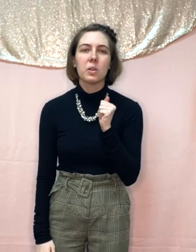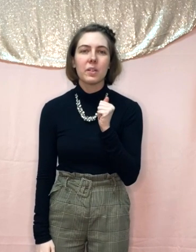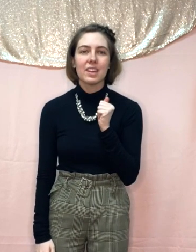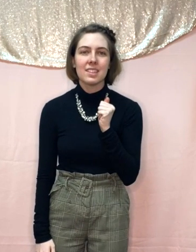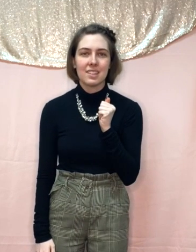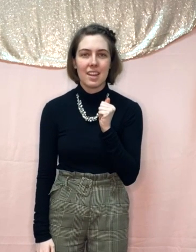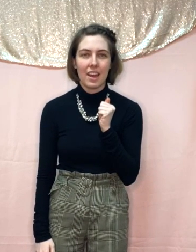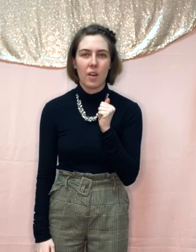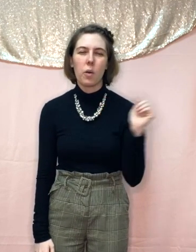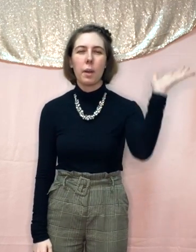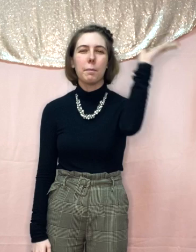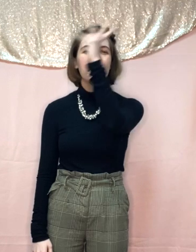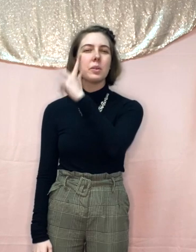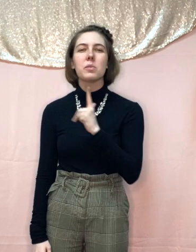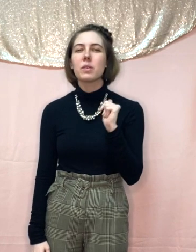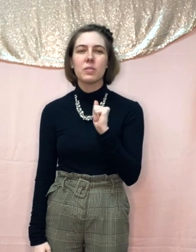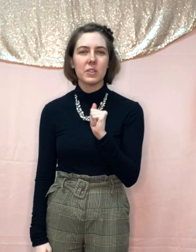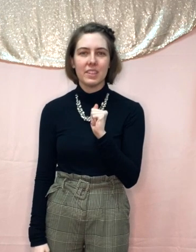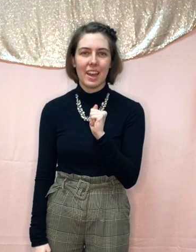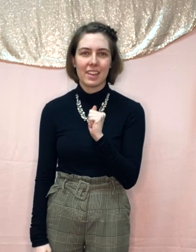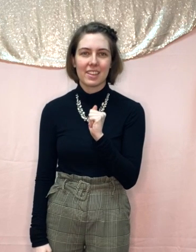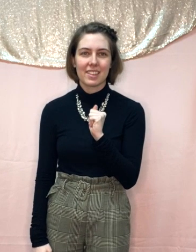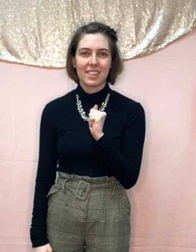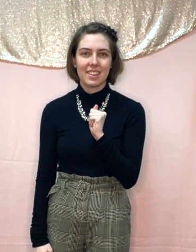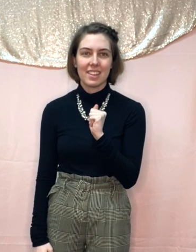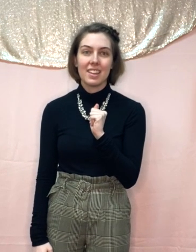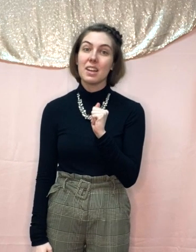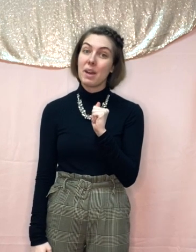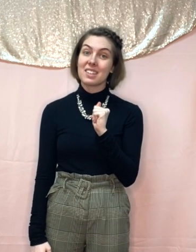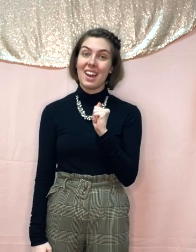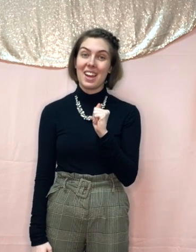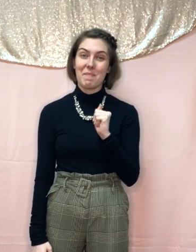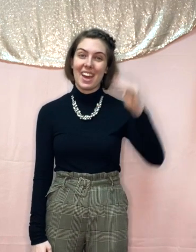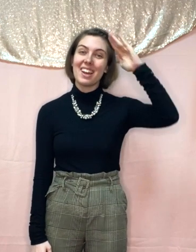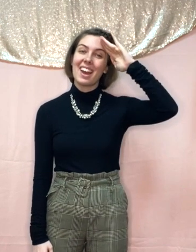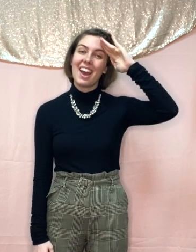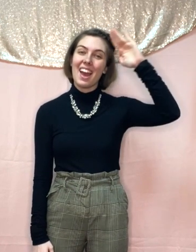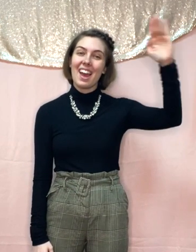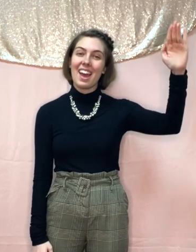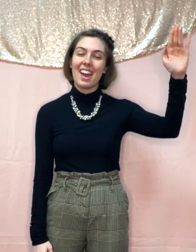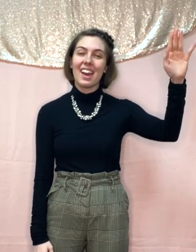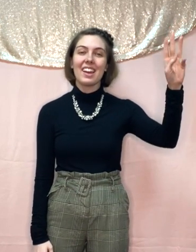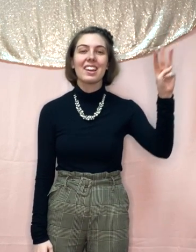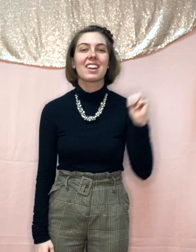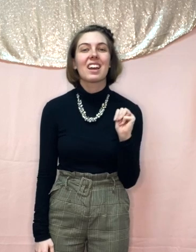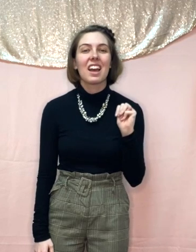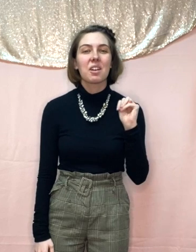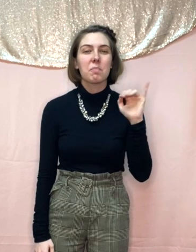Glorious day or a beautiful day. And back to Hey, May. Hey,